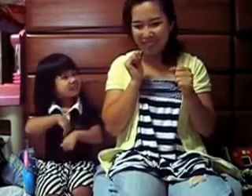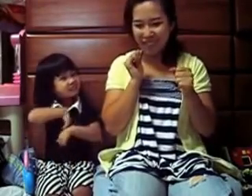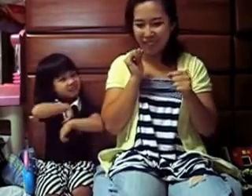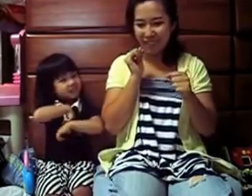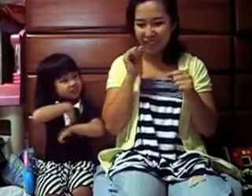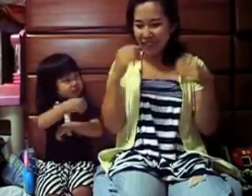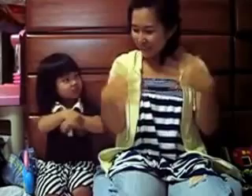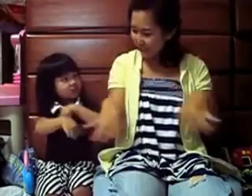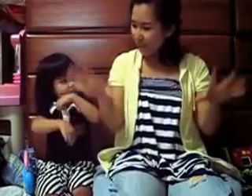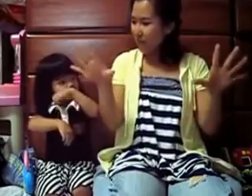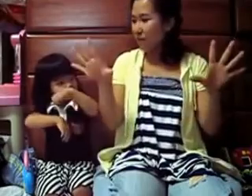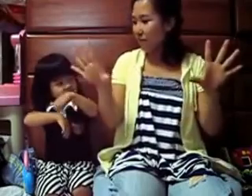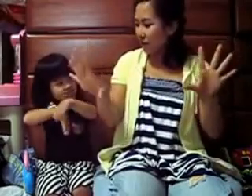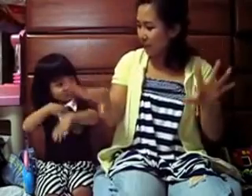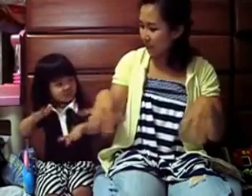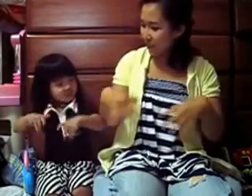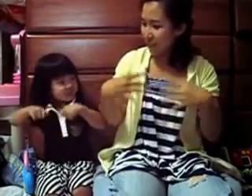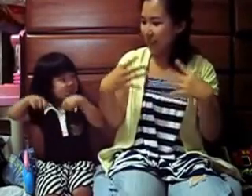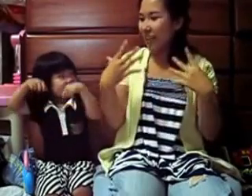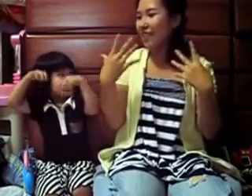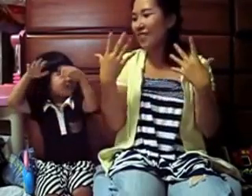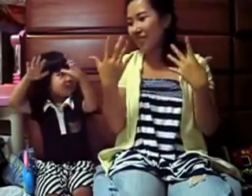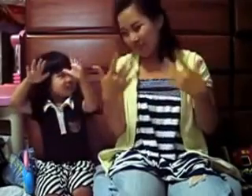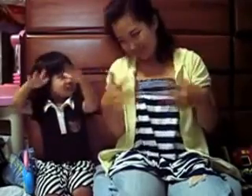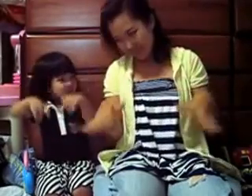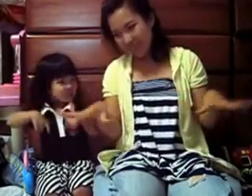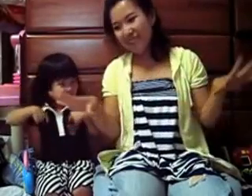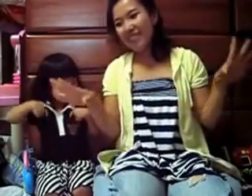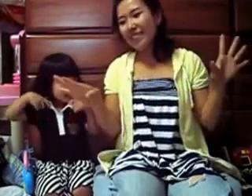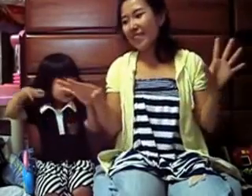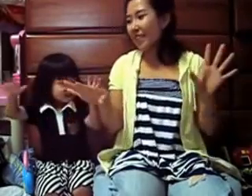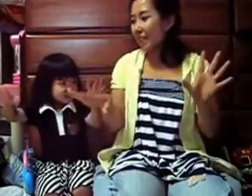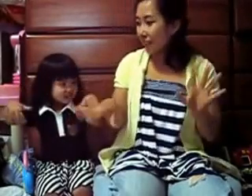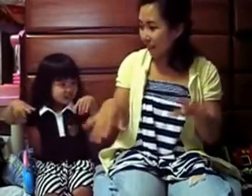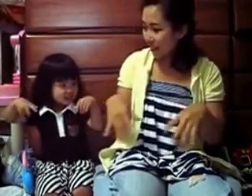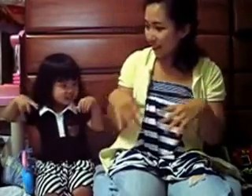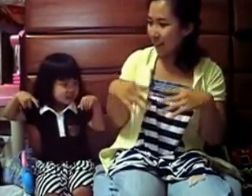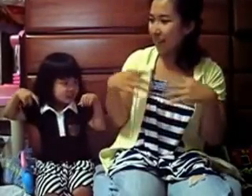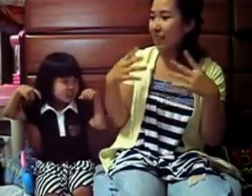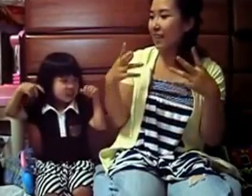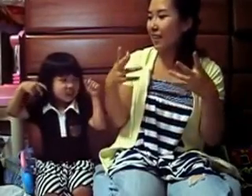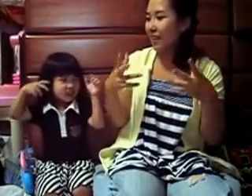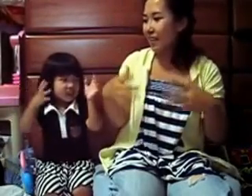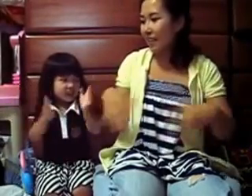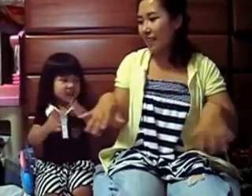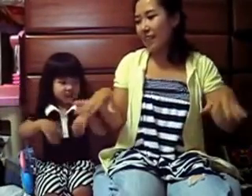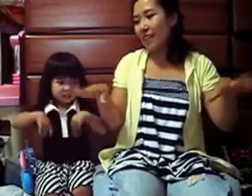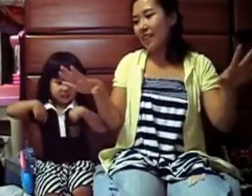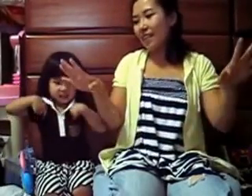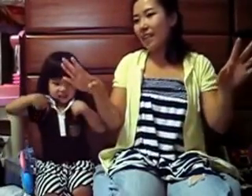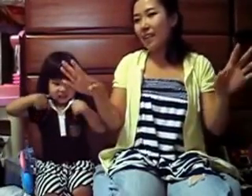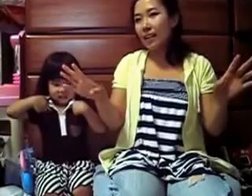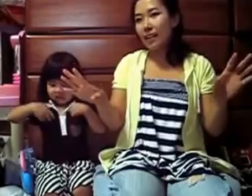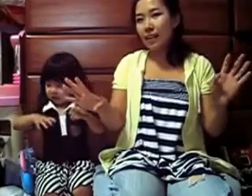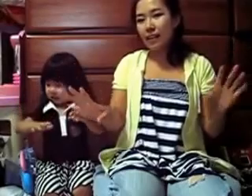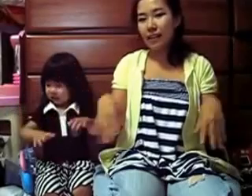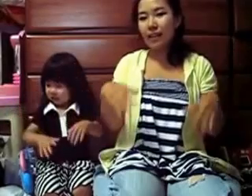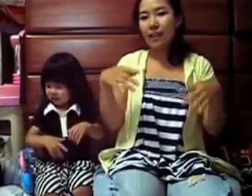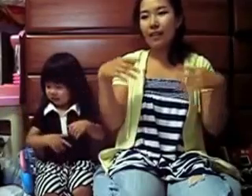Shake, shake, shake your hands as slowly as